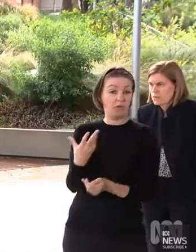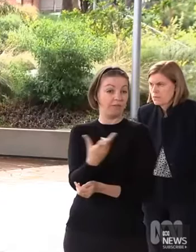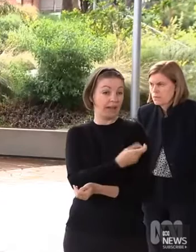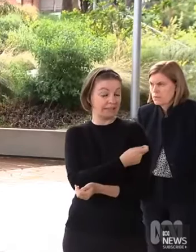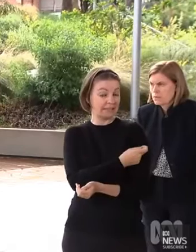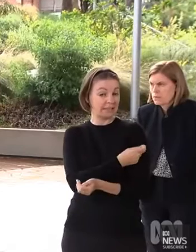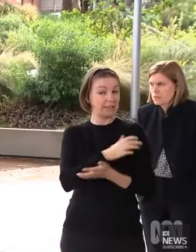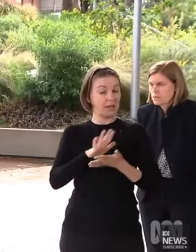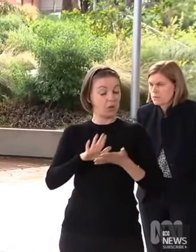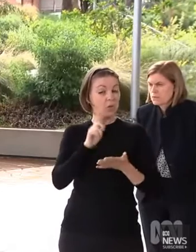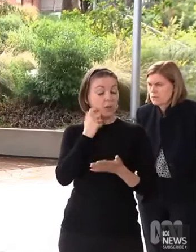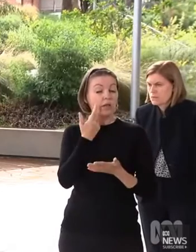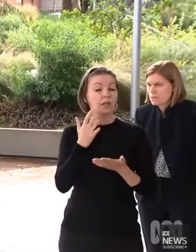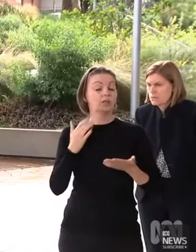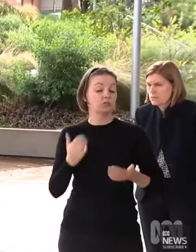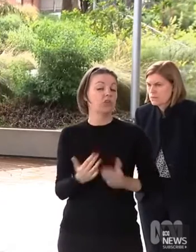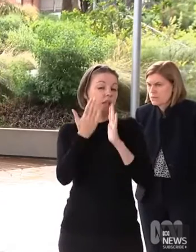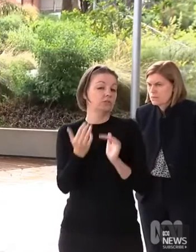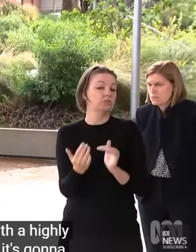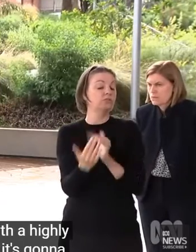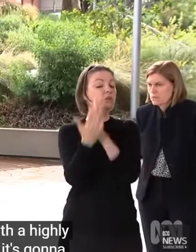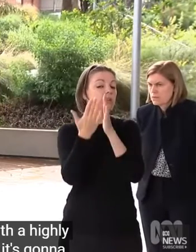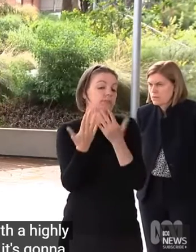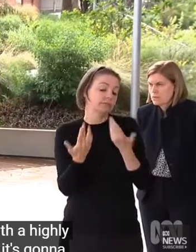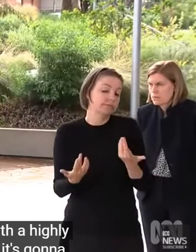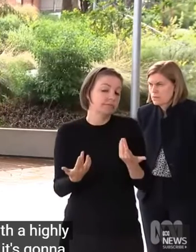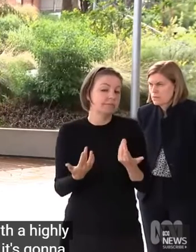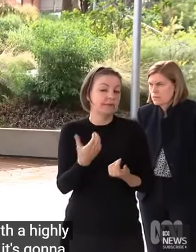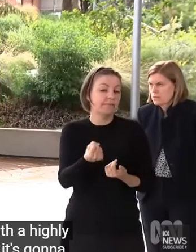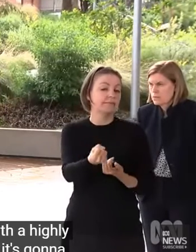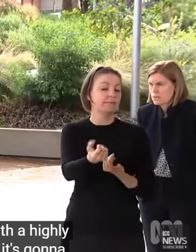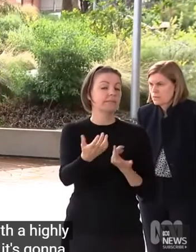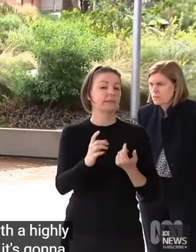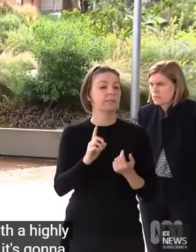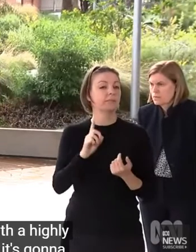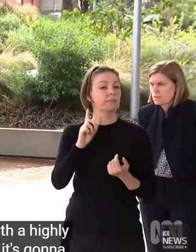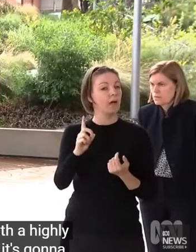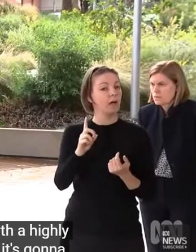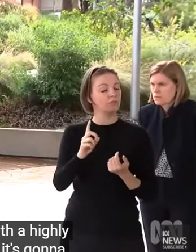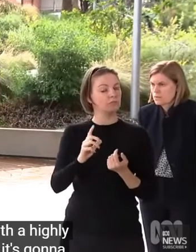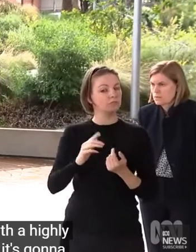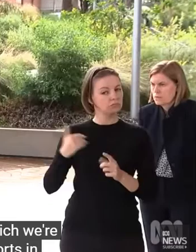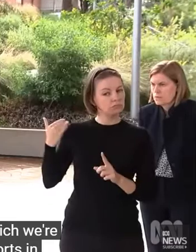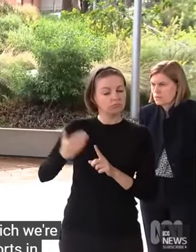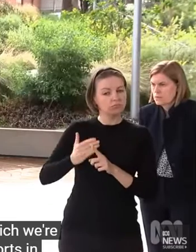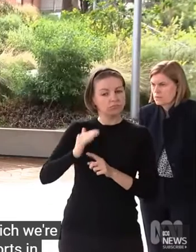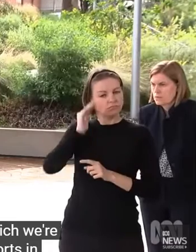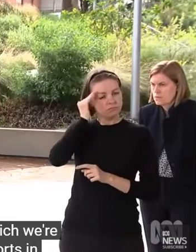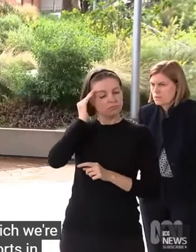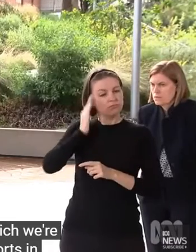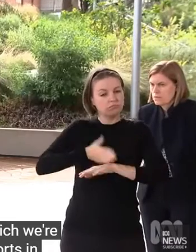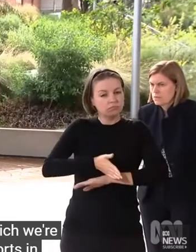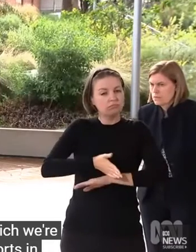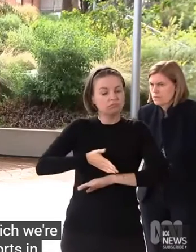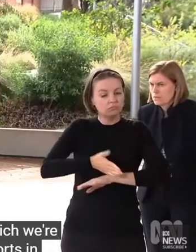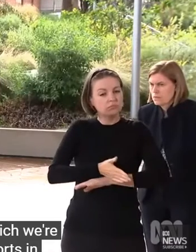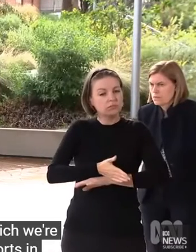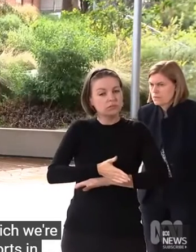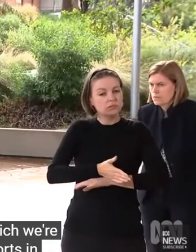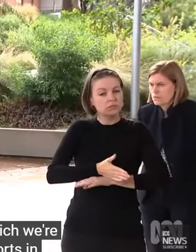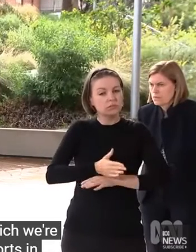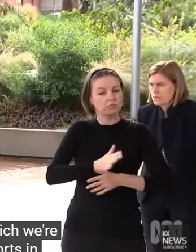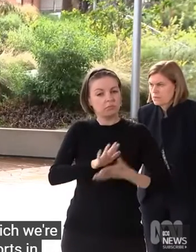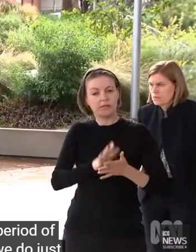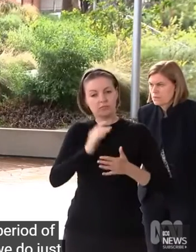going to create challenges, which we're seeing, but our efforts in getting through this period of time will ensure that we do,